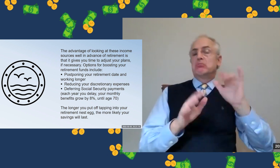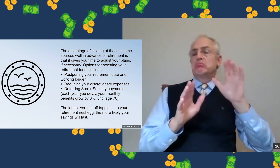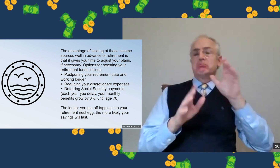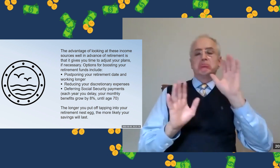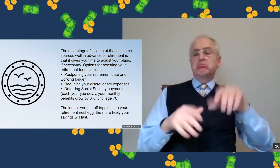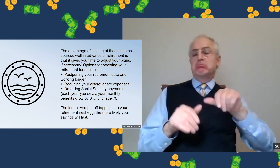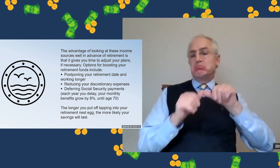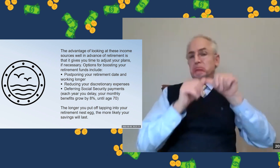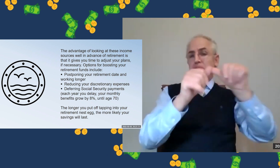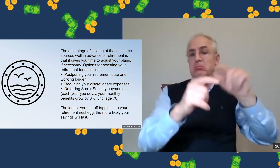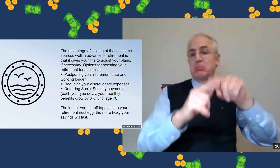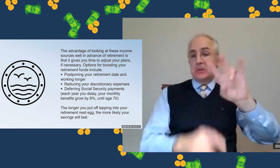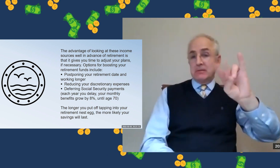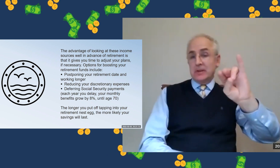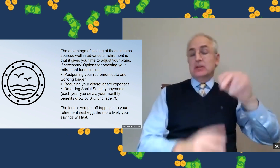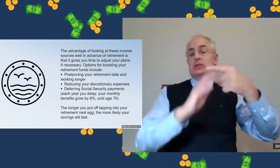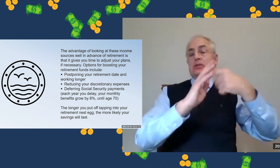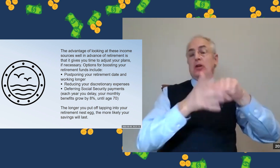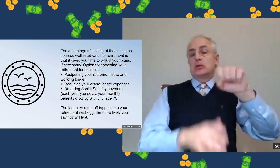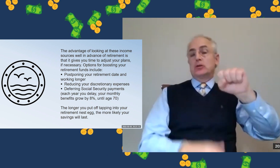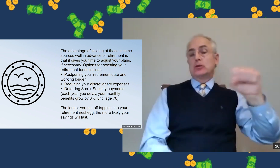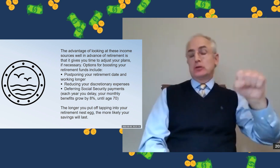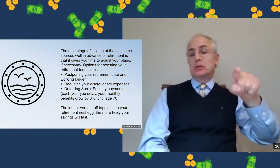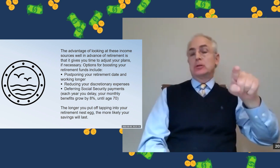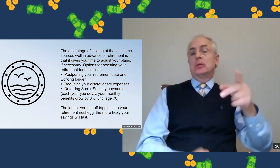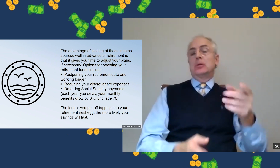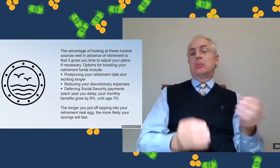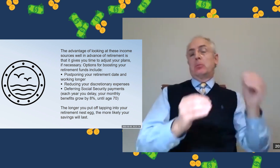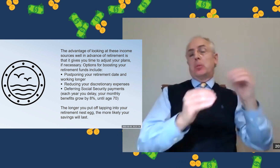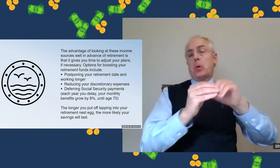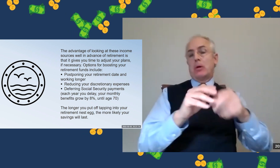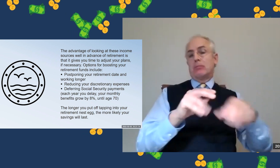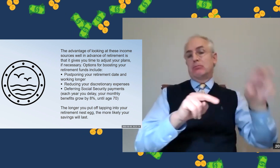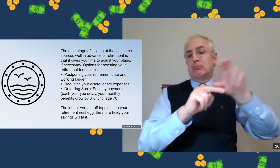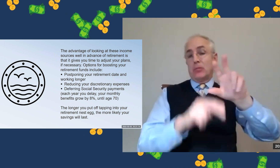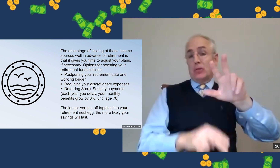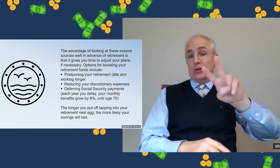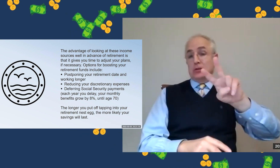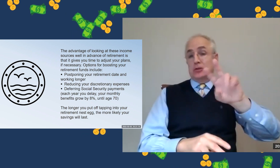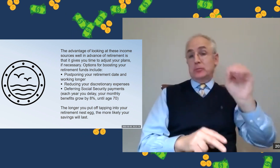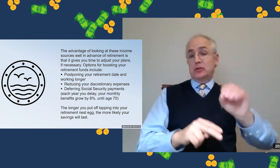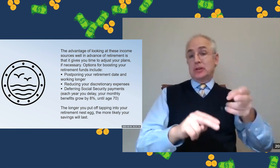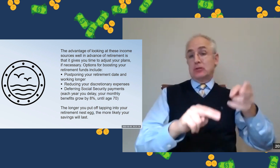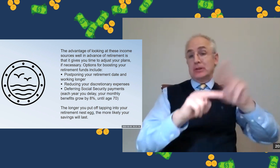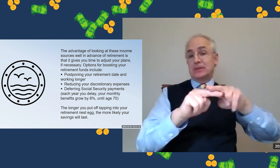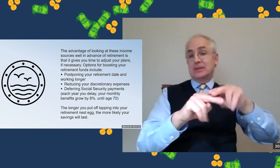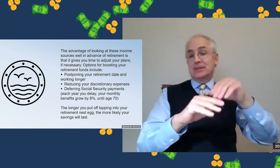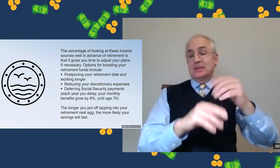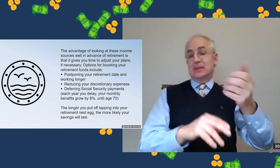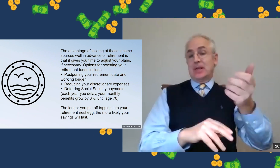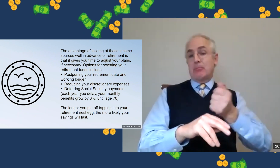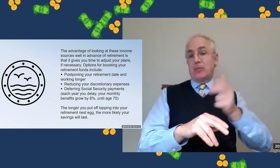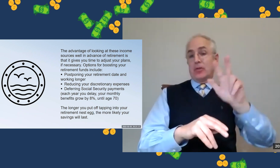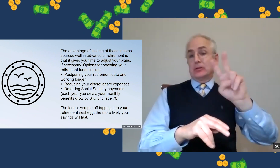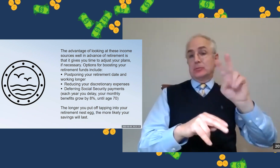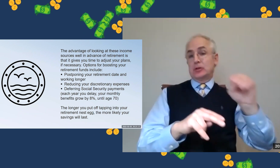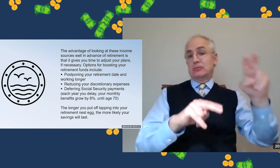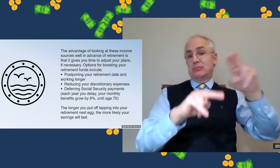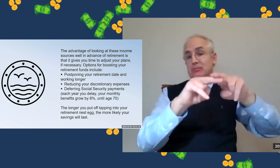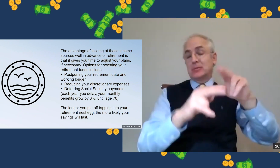66, 67 even. Some start at 70, and they actually see a 32%